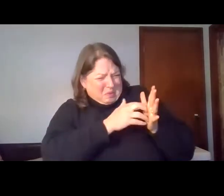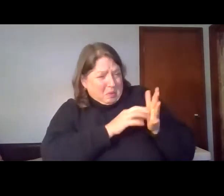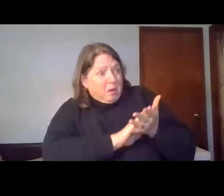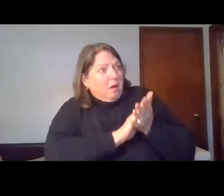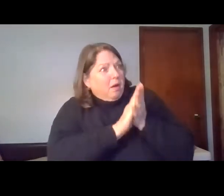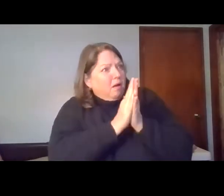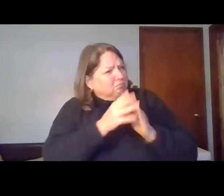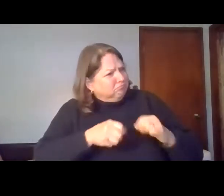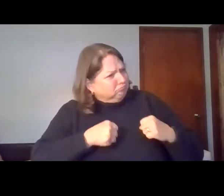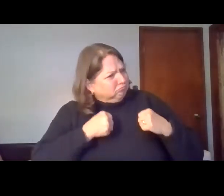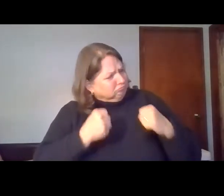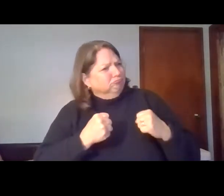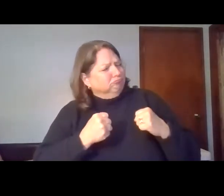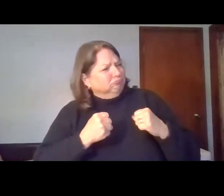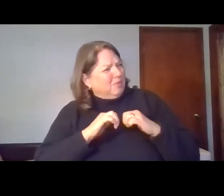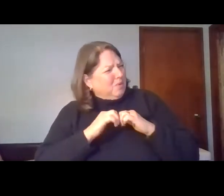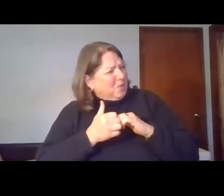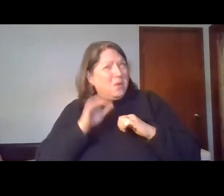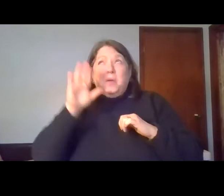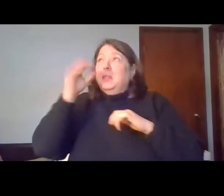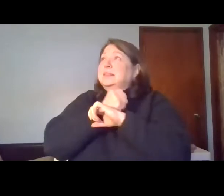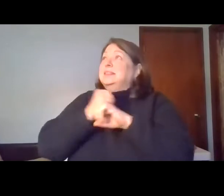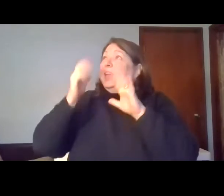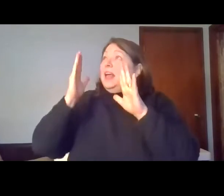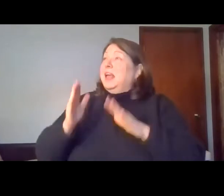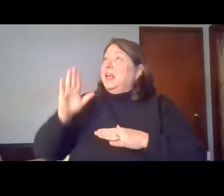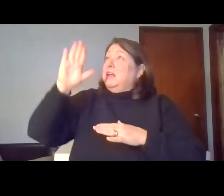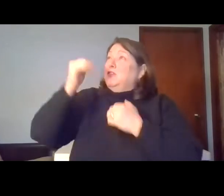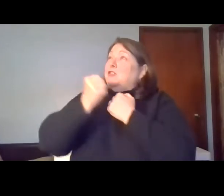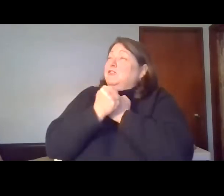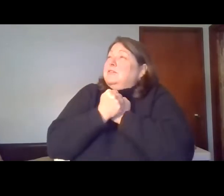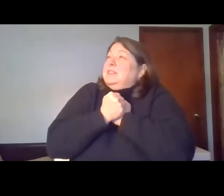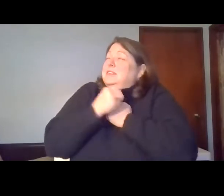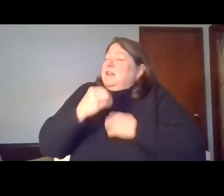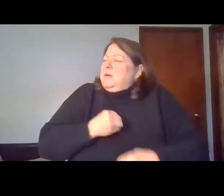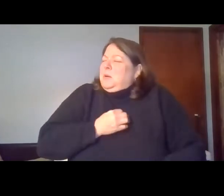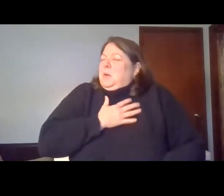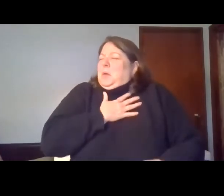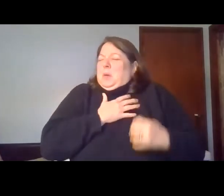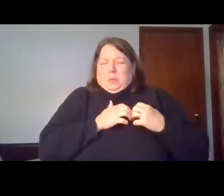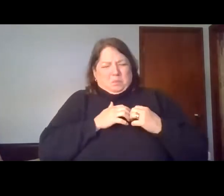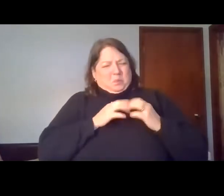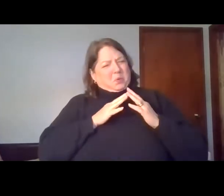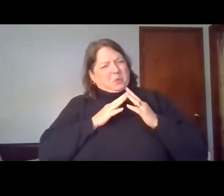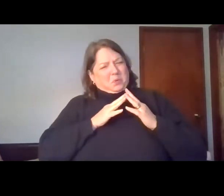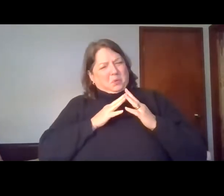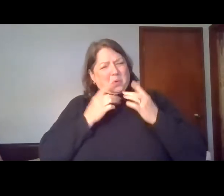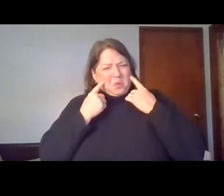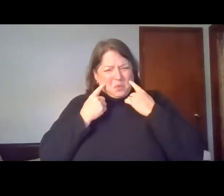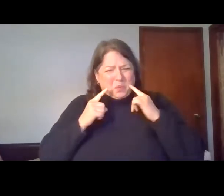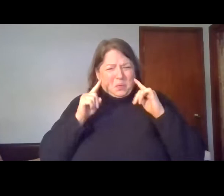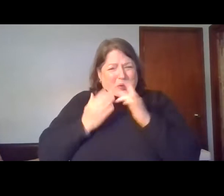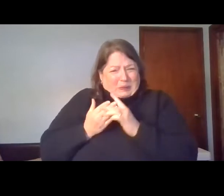weak, red, strong, Savior's love through